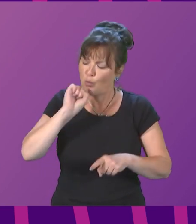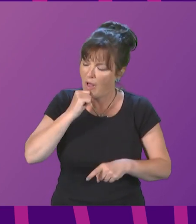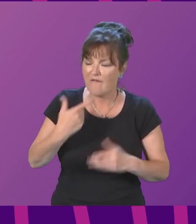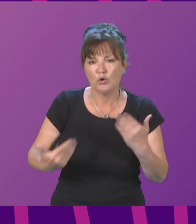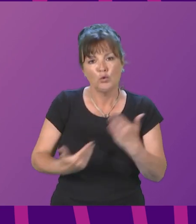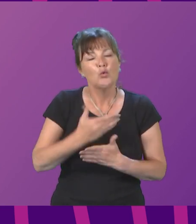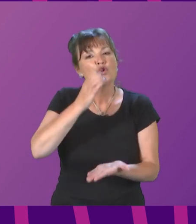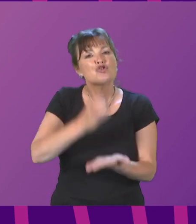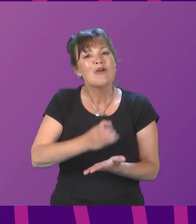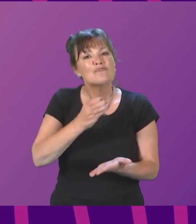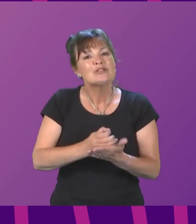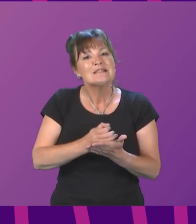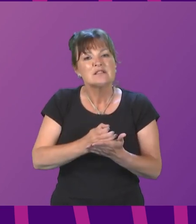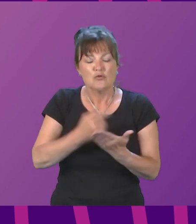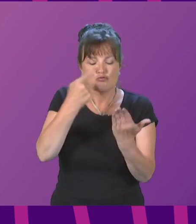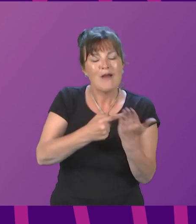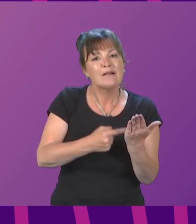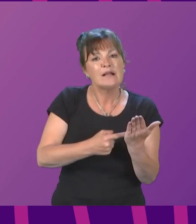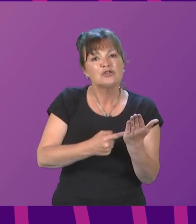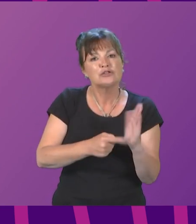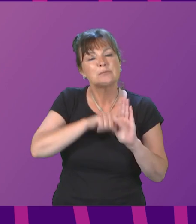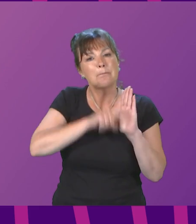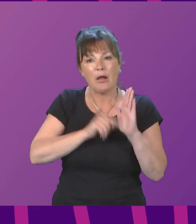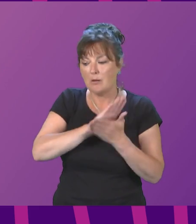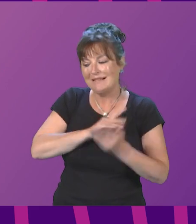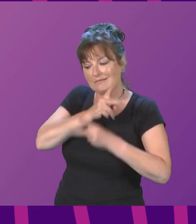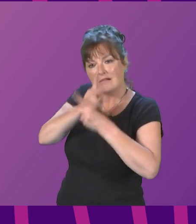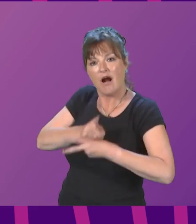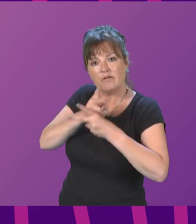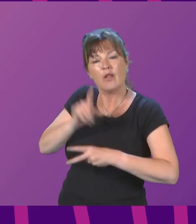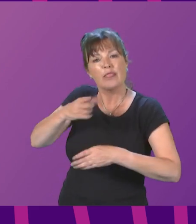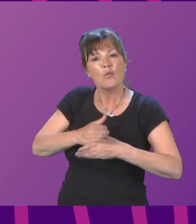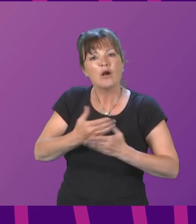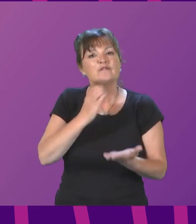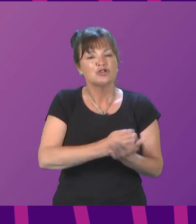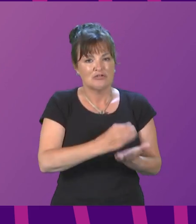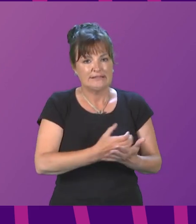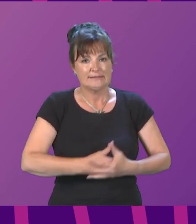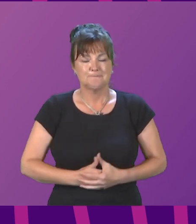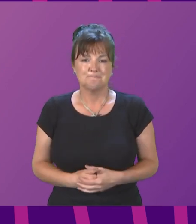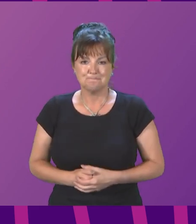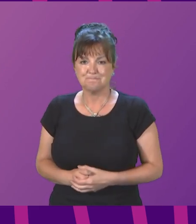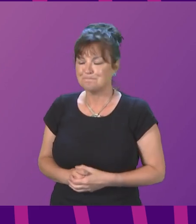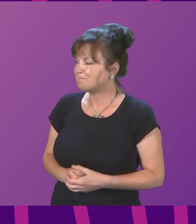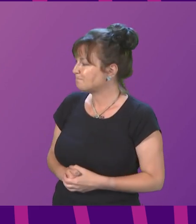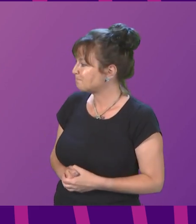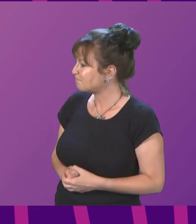strengthen the legal framework governing the work of charities. Signing officer, let me now turn to business and the economy. The pressures